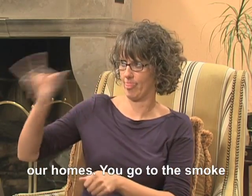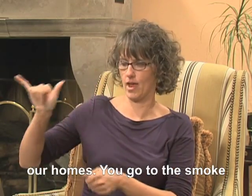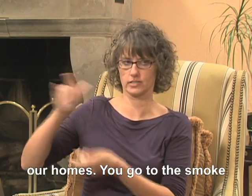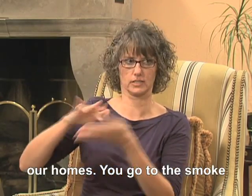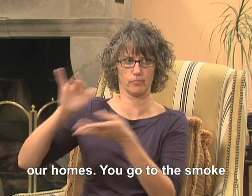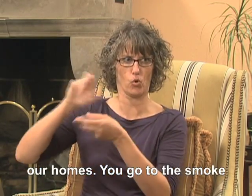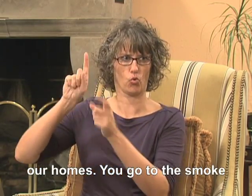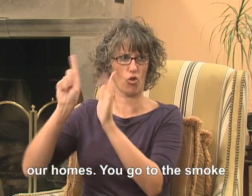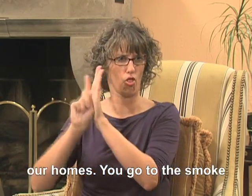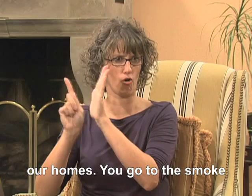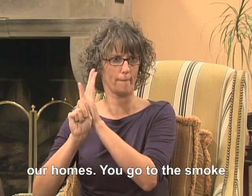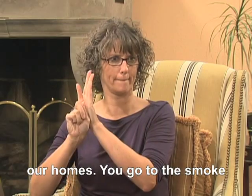homes.